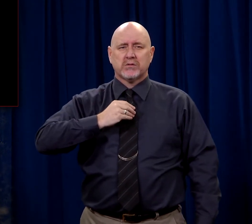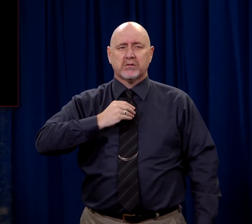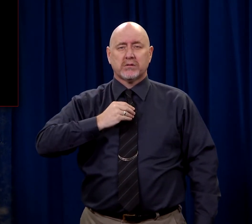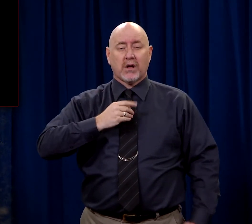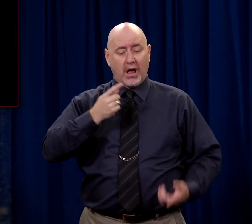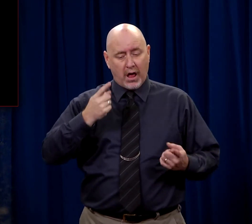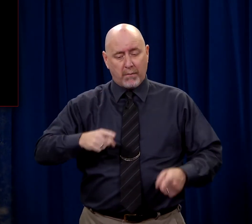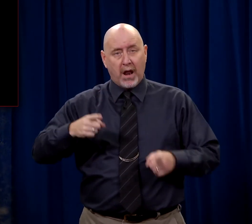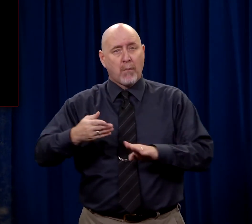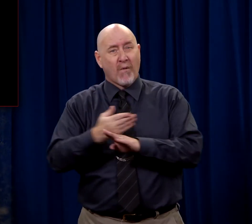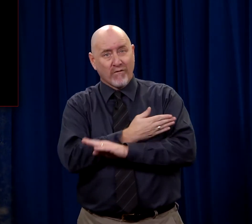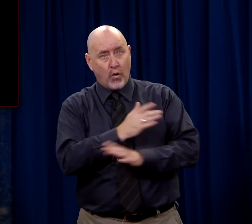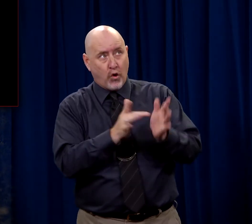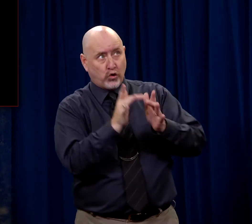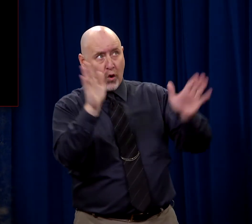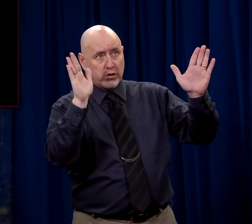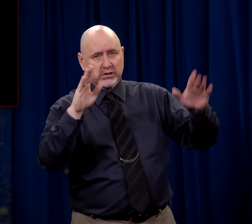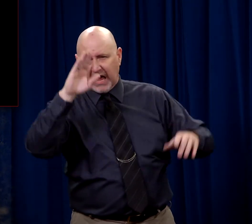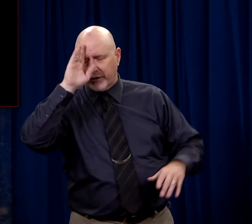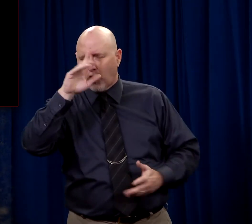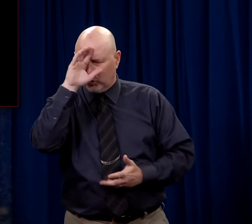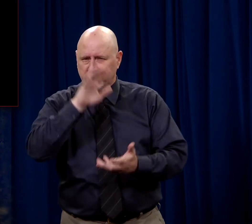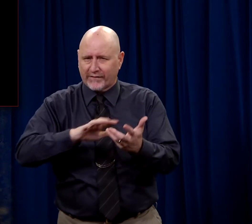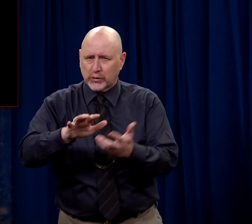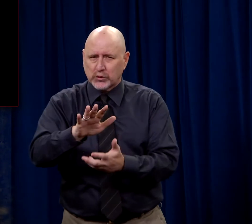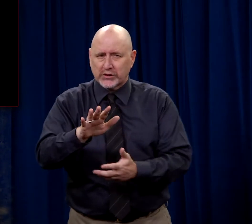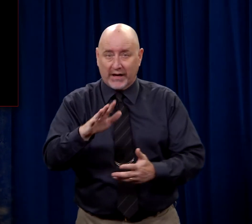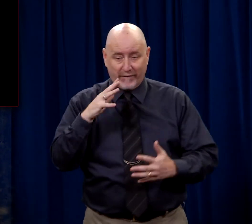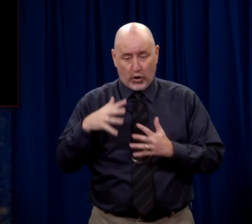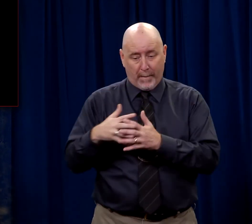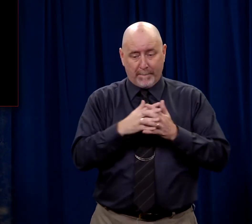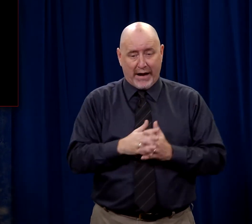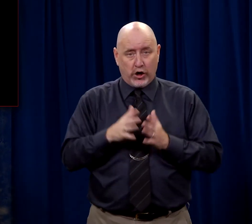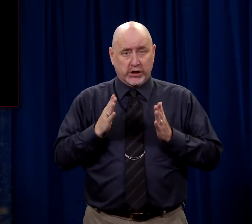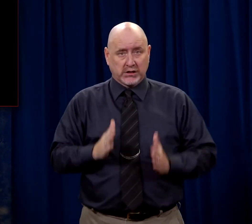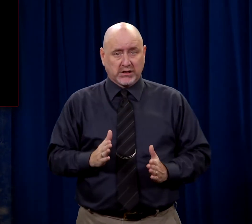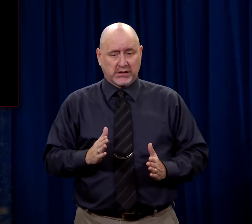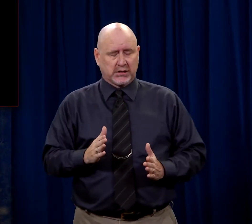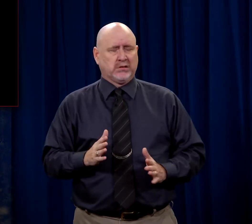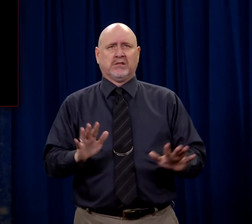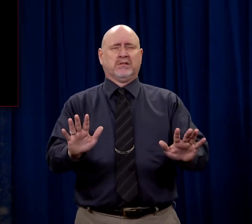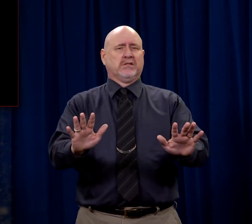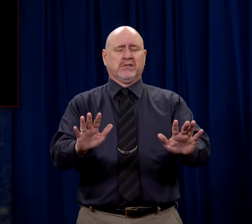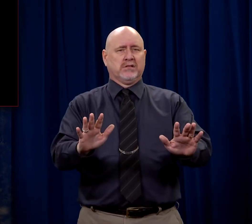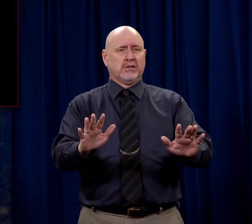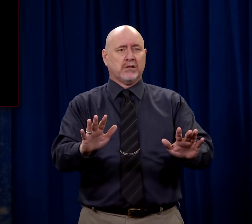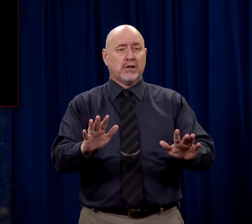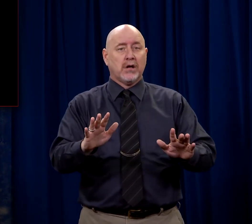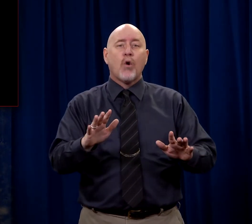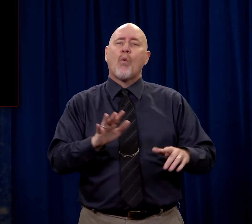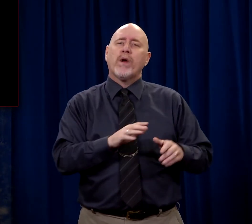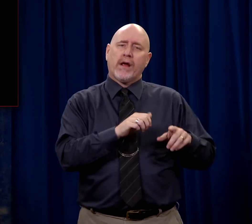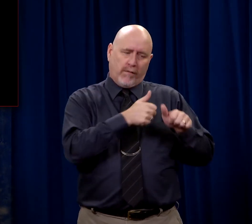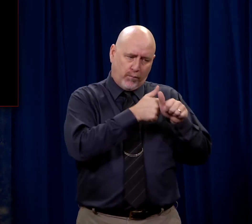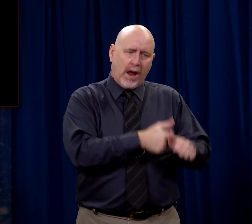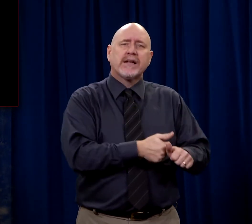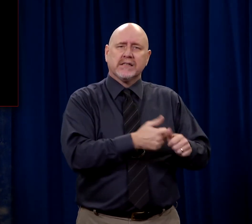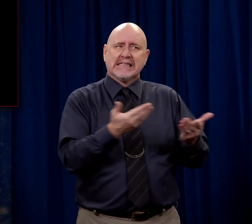And all this happens before the cross. And I know it's confusing. And to American minds it's very confusing because while we practice